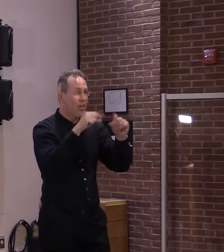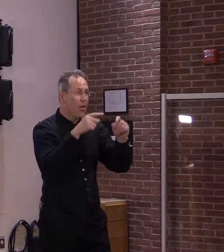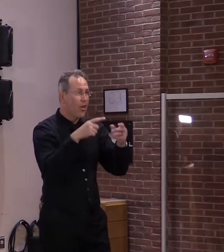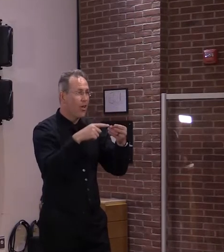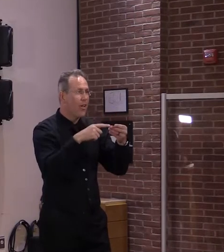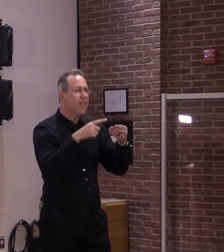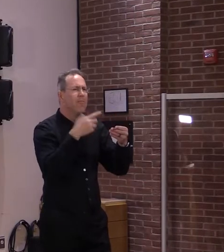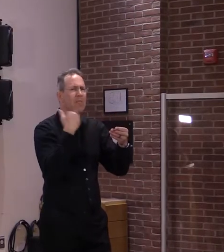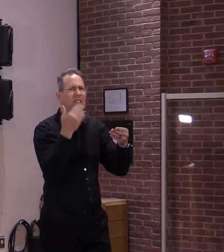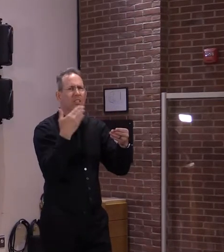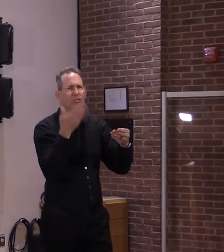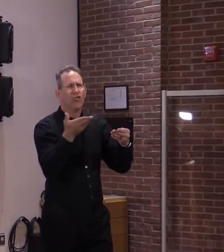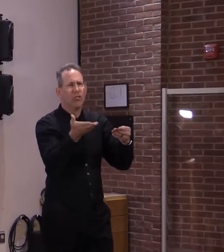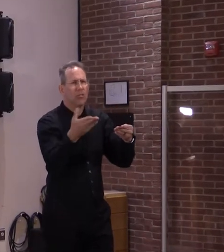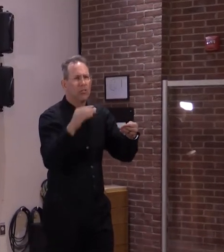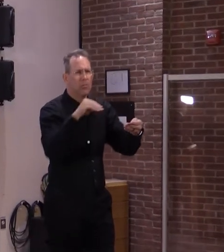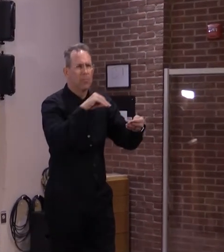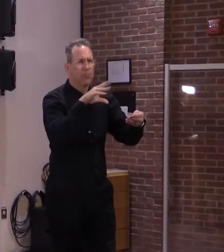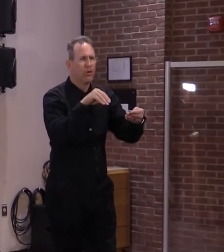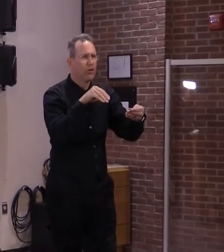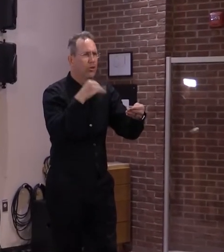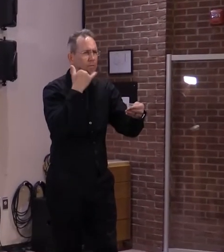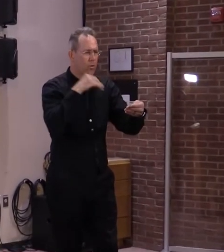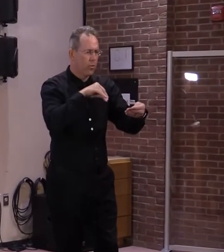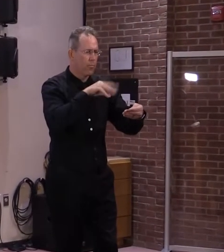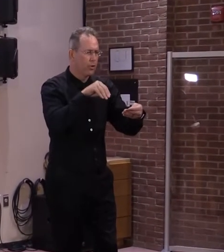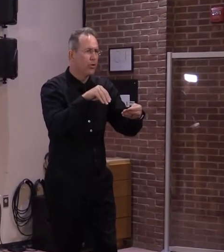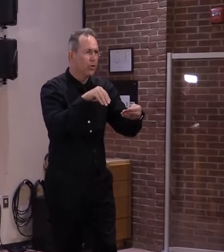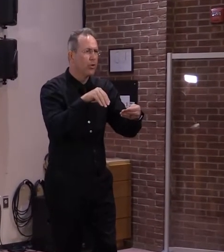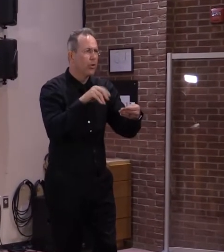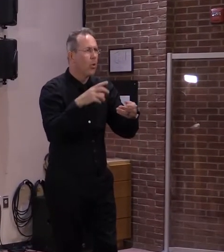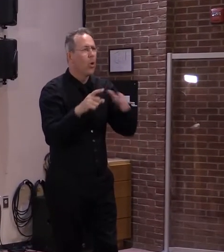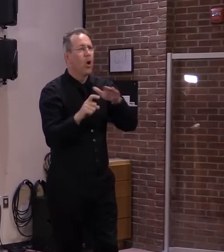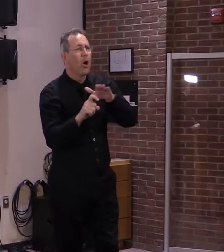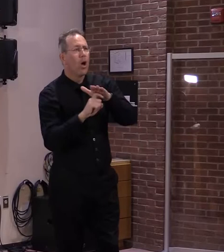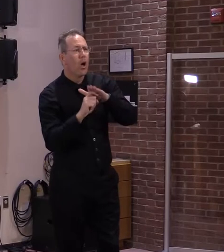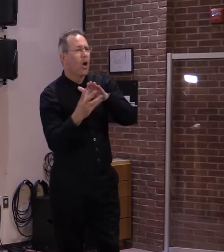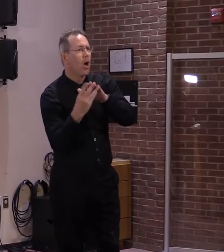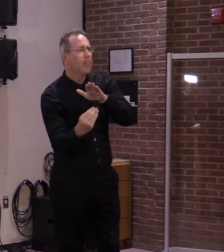keep it there on your phone or take a copy and put it someplace safe.